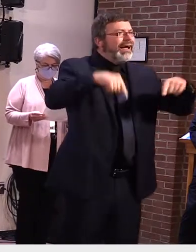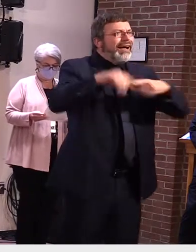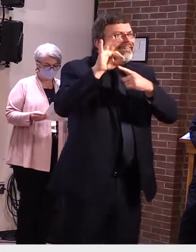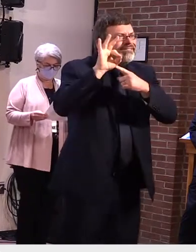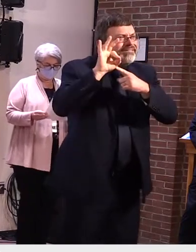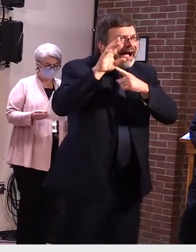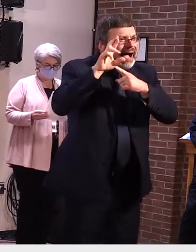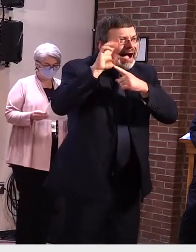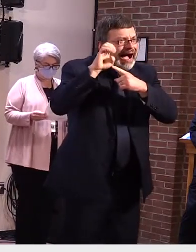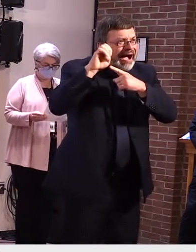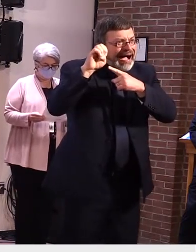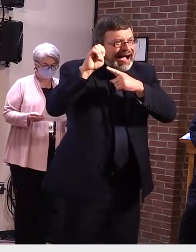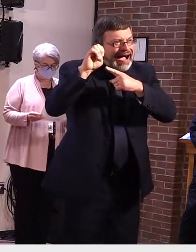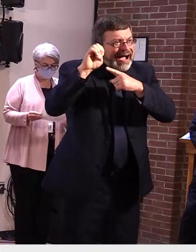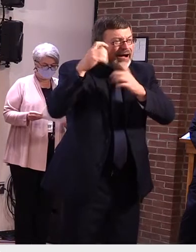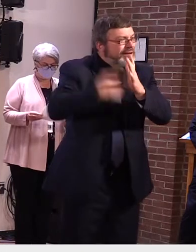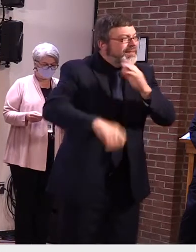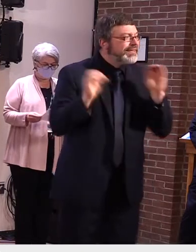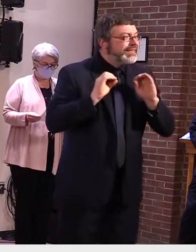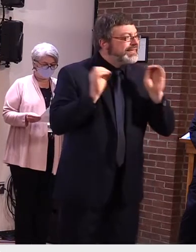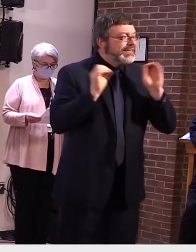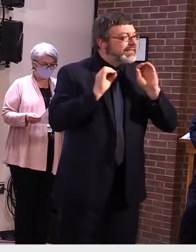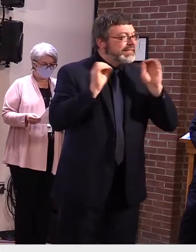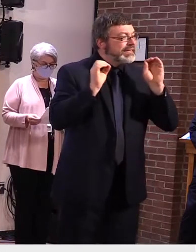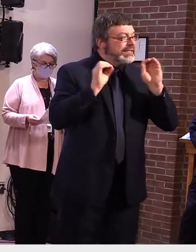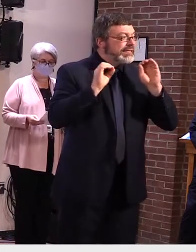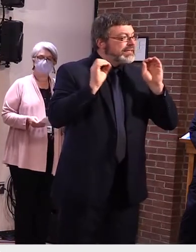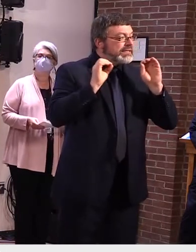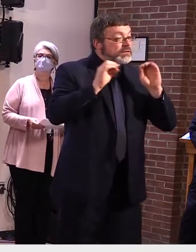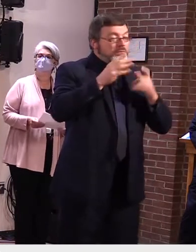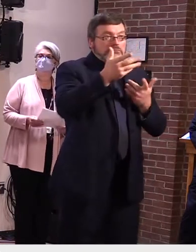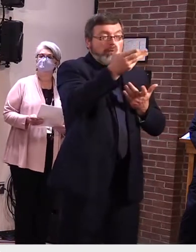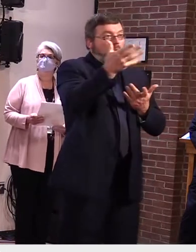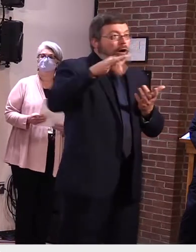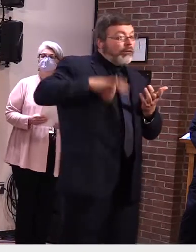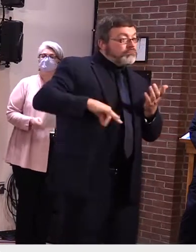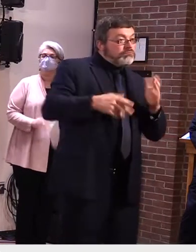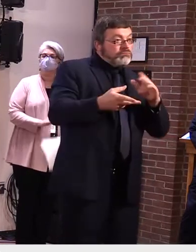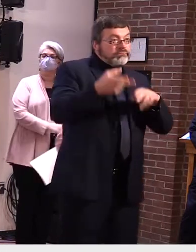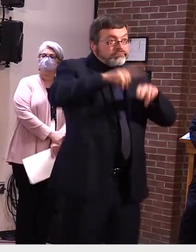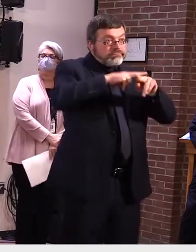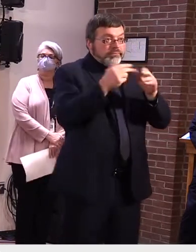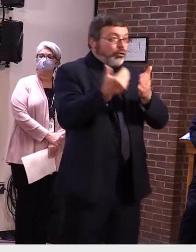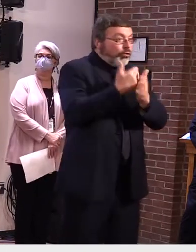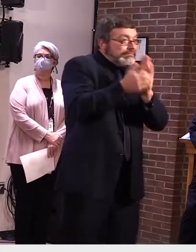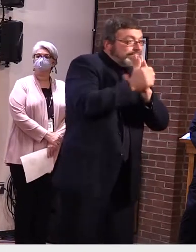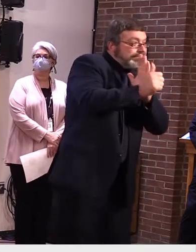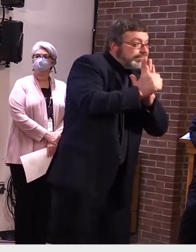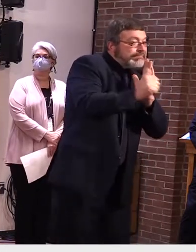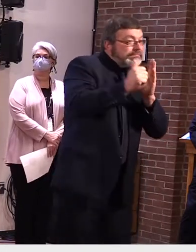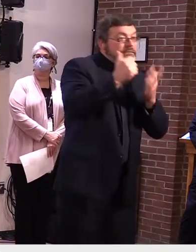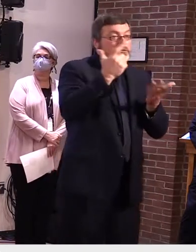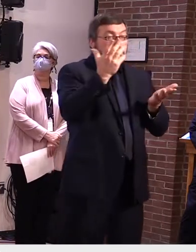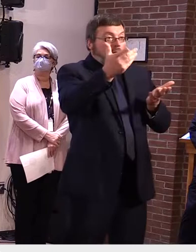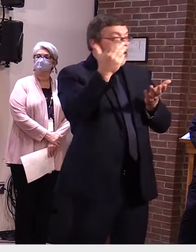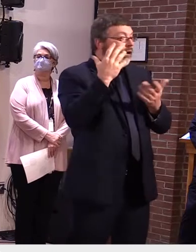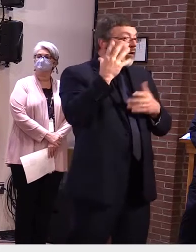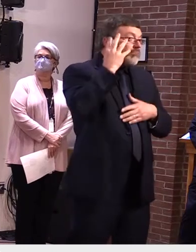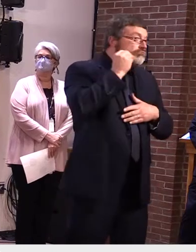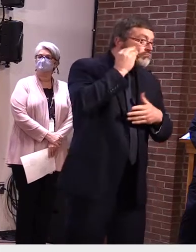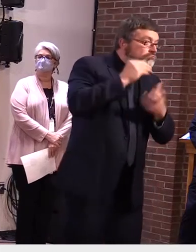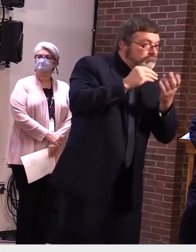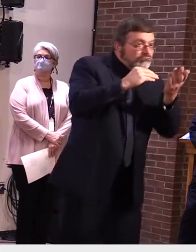change your career, boost your resume, and prepare yourself for the next job. But here's the challenge.